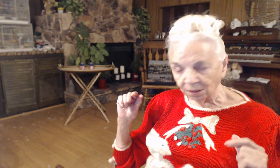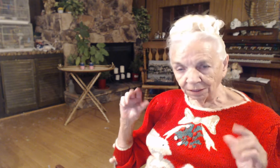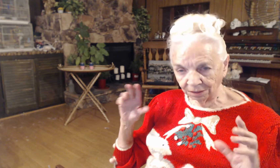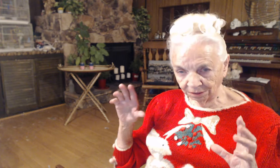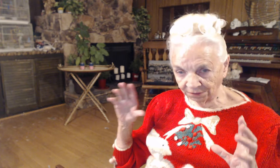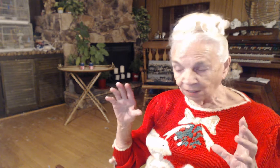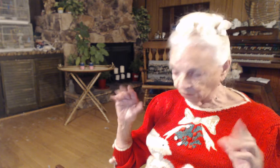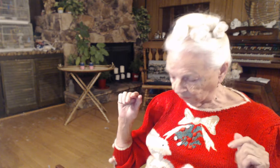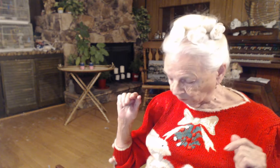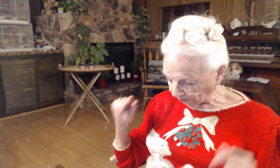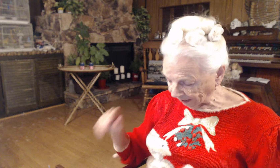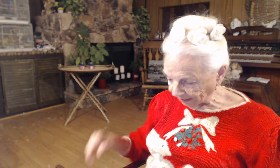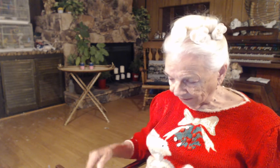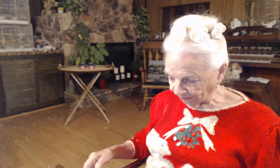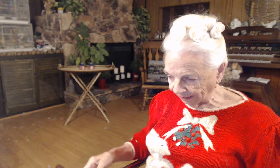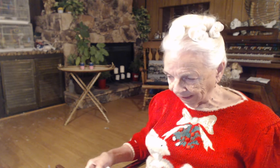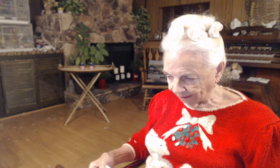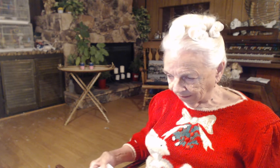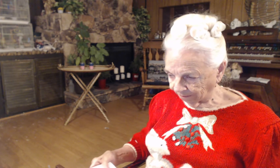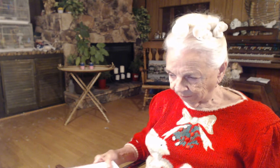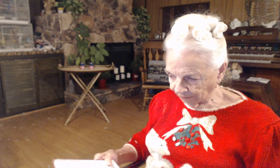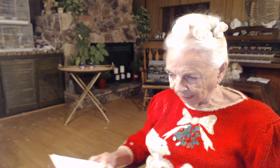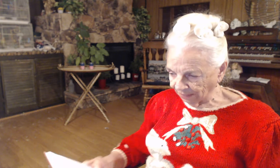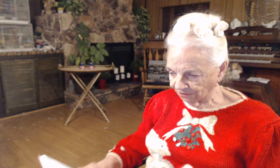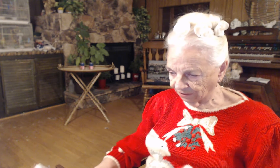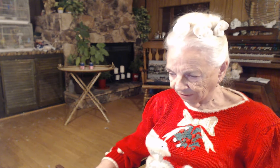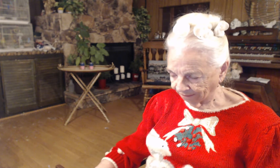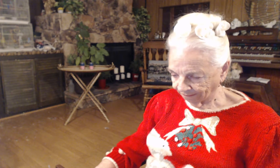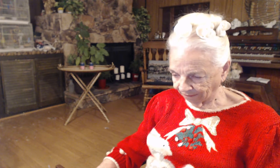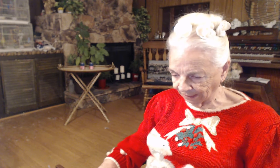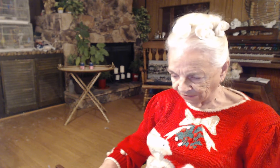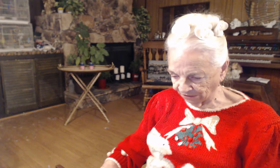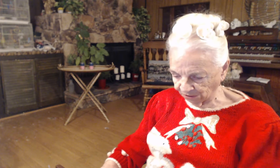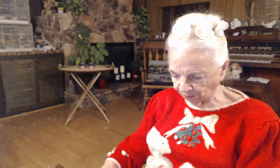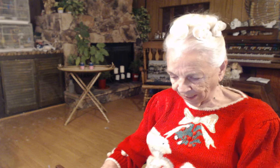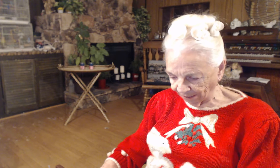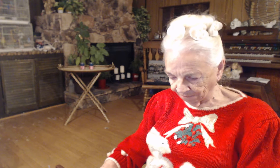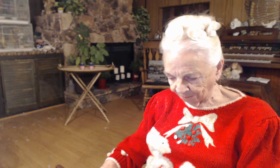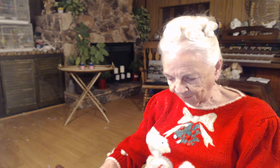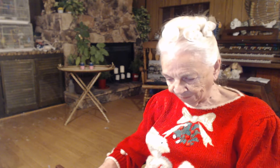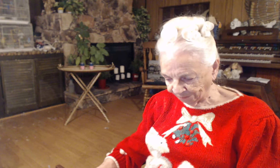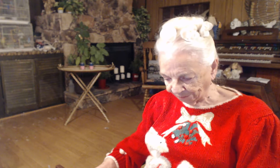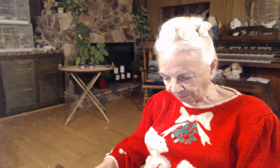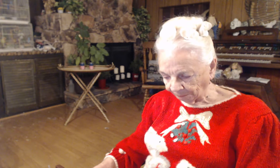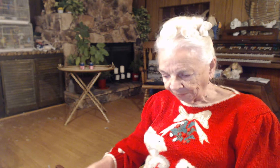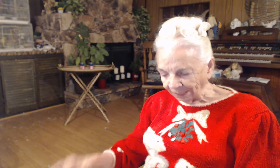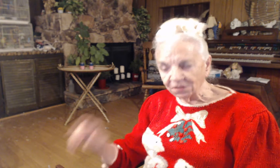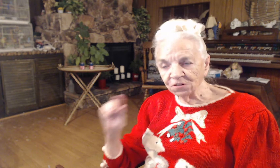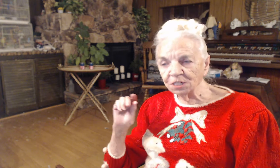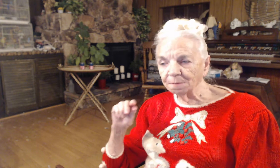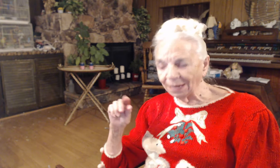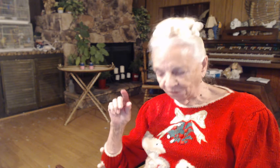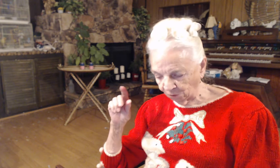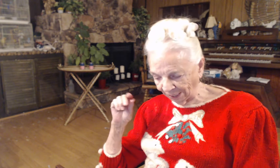That was toward the end of the last lessons that we have. This is Matthew 8.